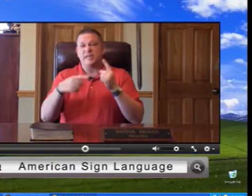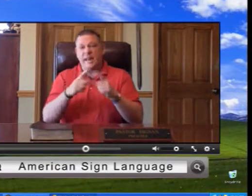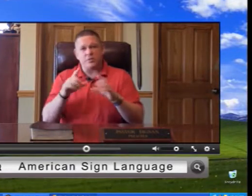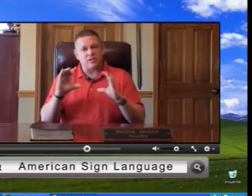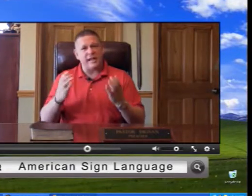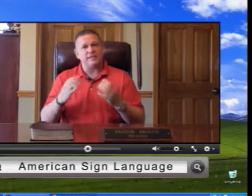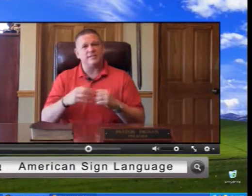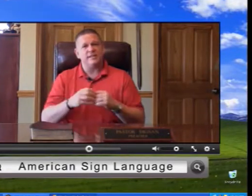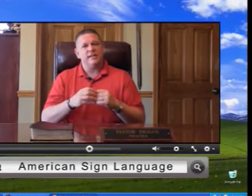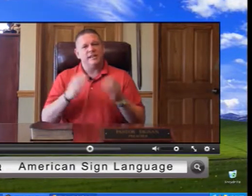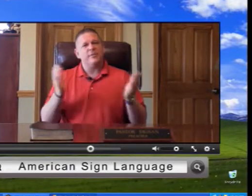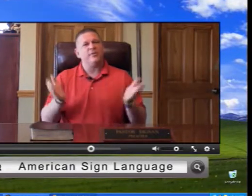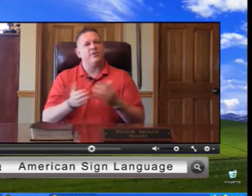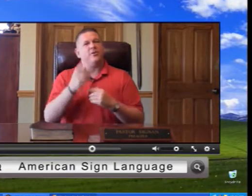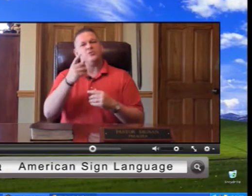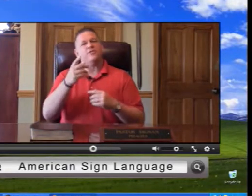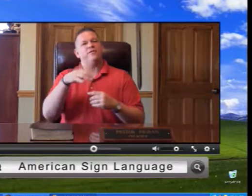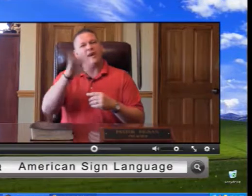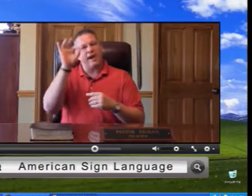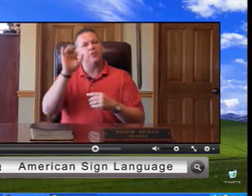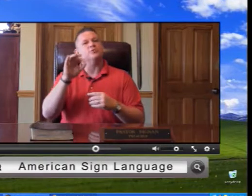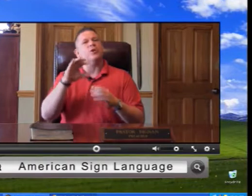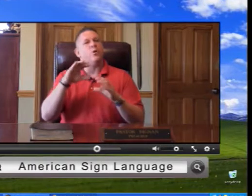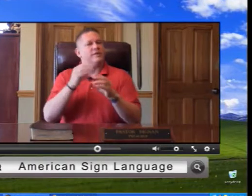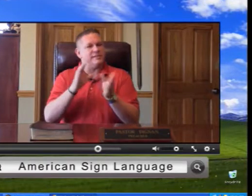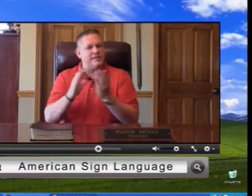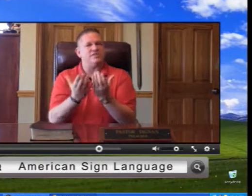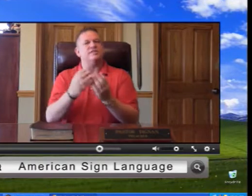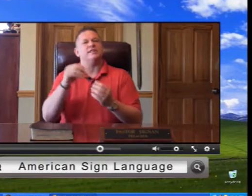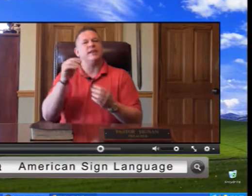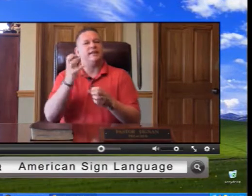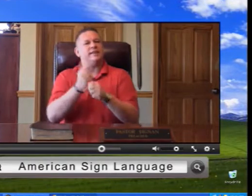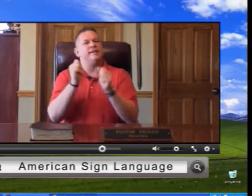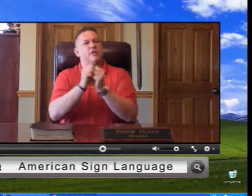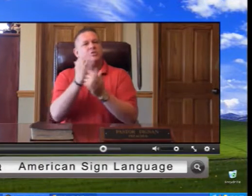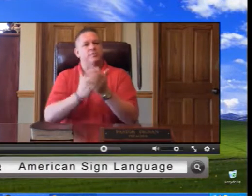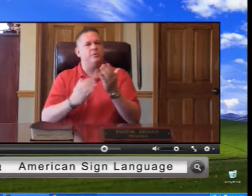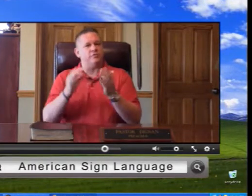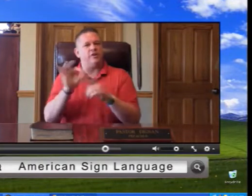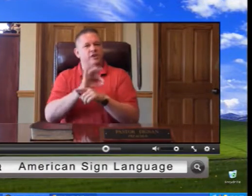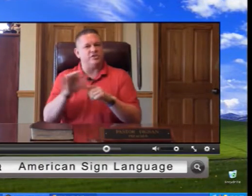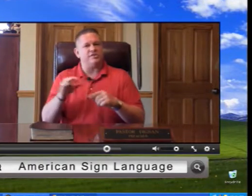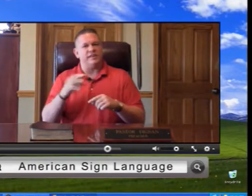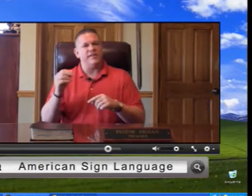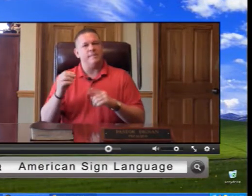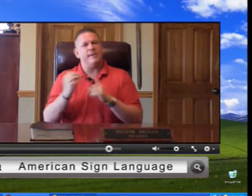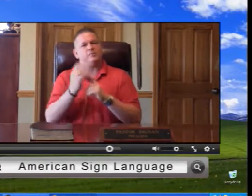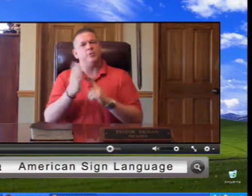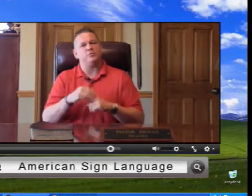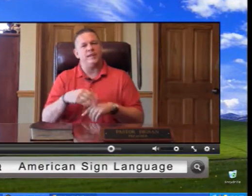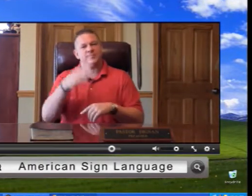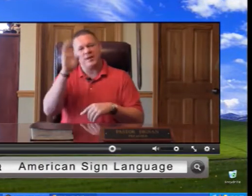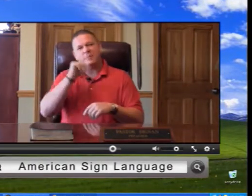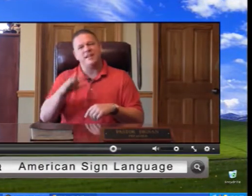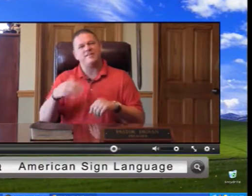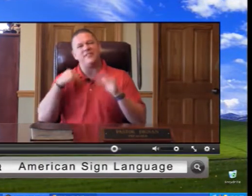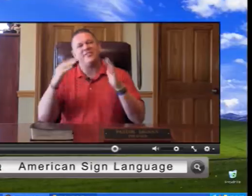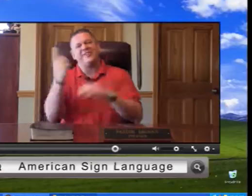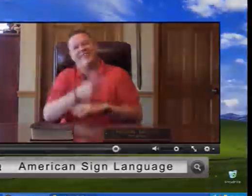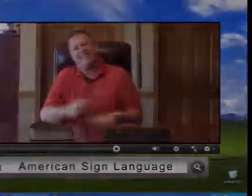sign language classes. And I would encourage you to find those organizations and get together with some of those functions and be exposed to that. God bless. Have a great day.